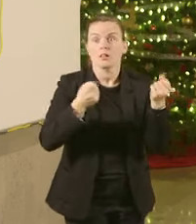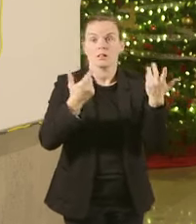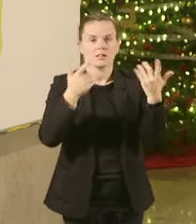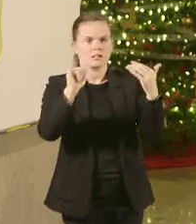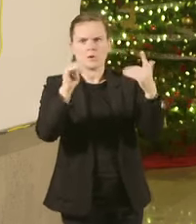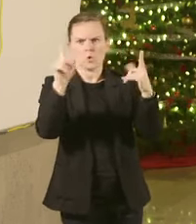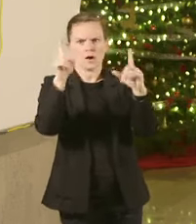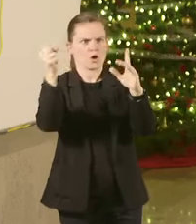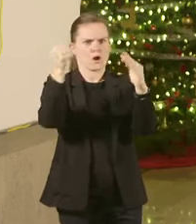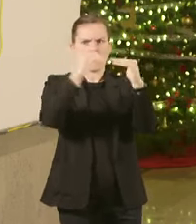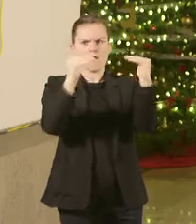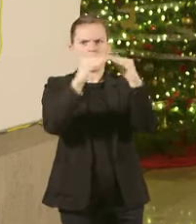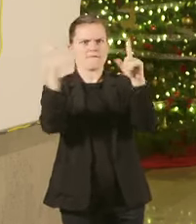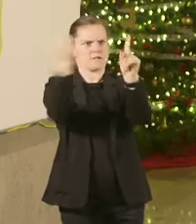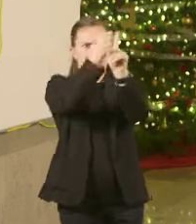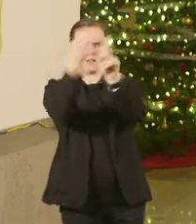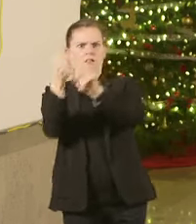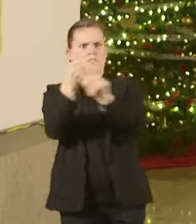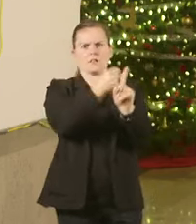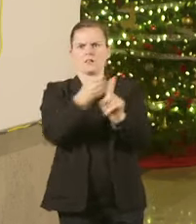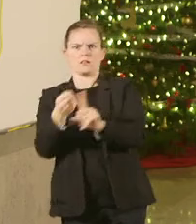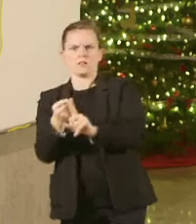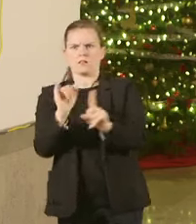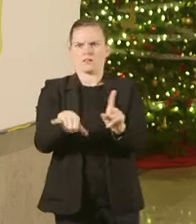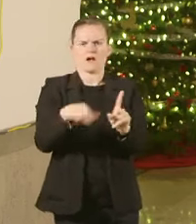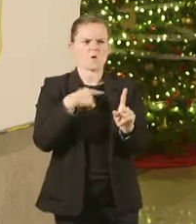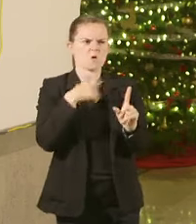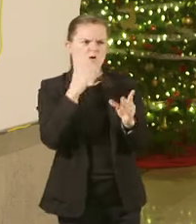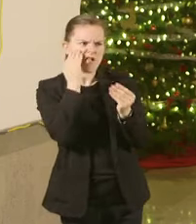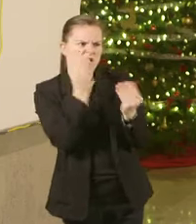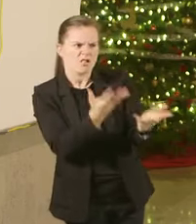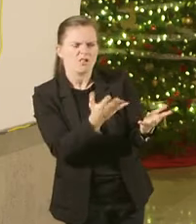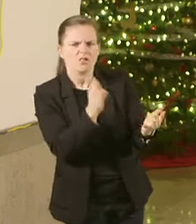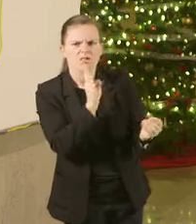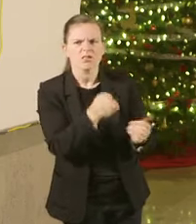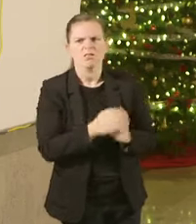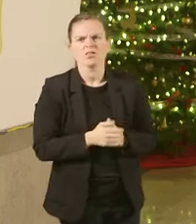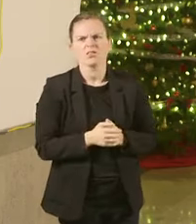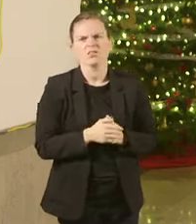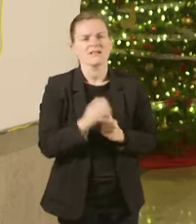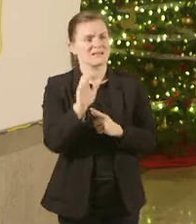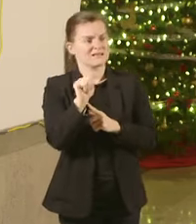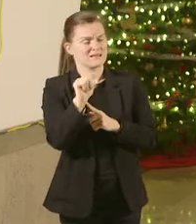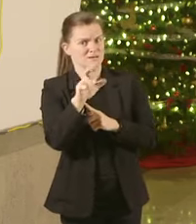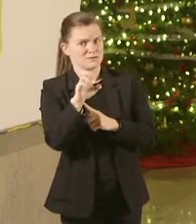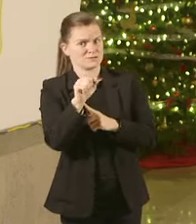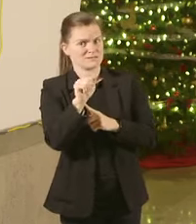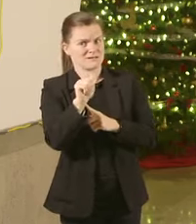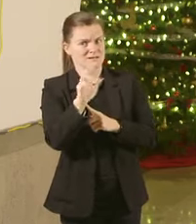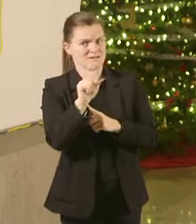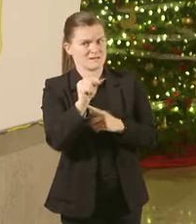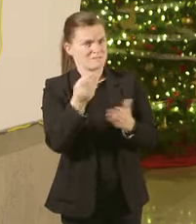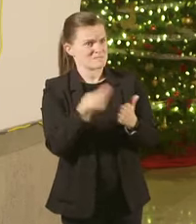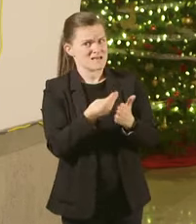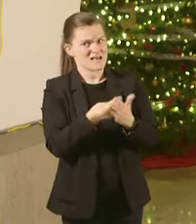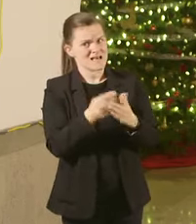be able to release that exactly what it will be It'll be CARES Act funding And then we'll just have to see what happens into the next year But